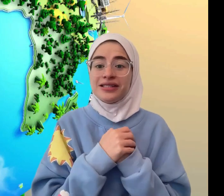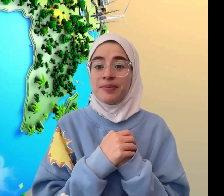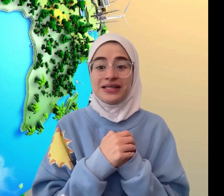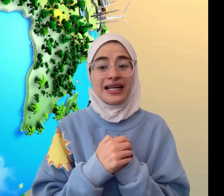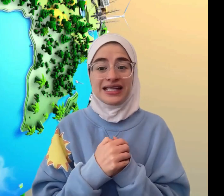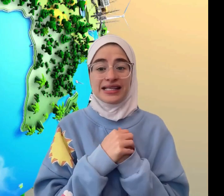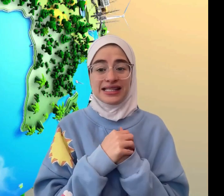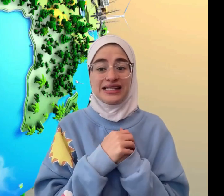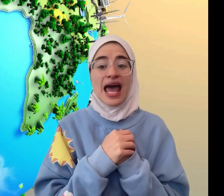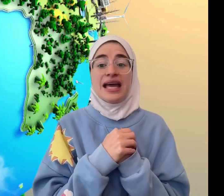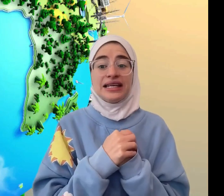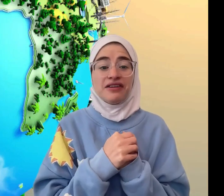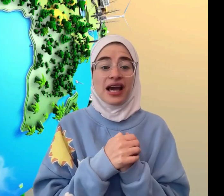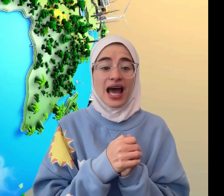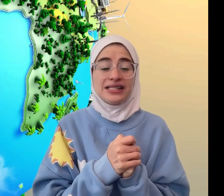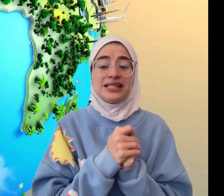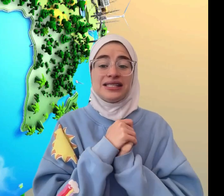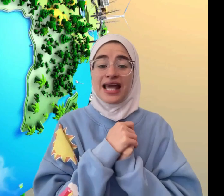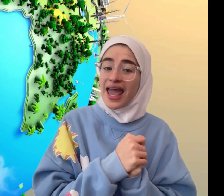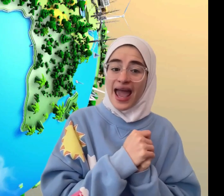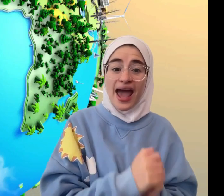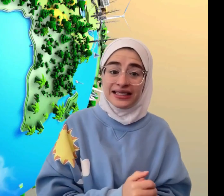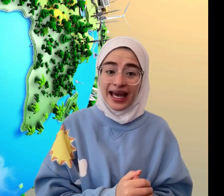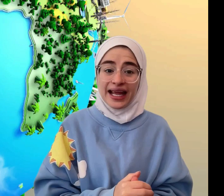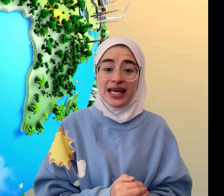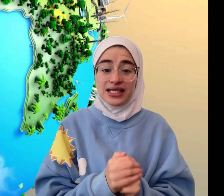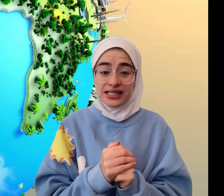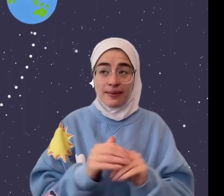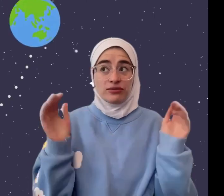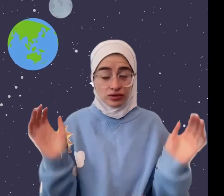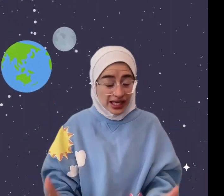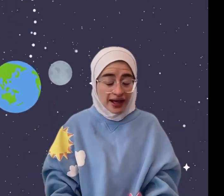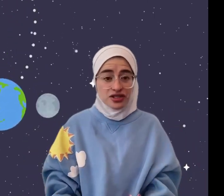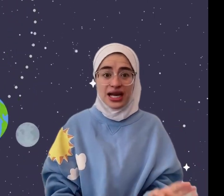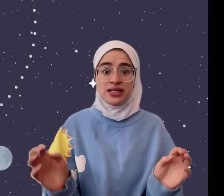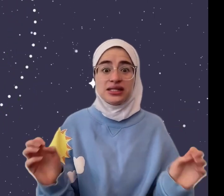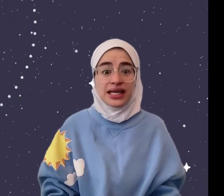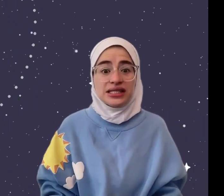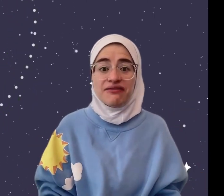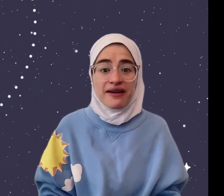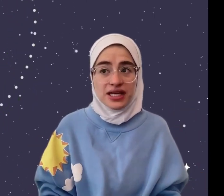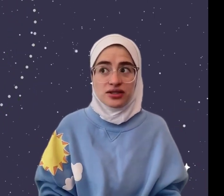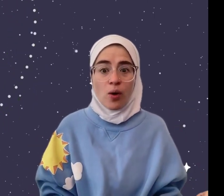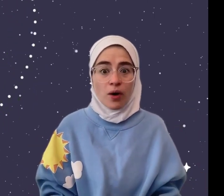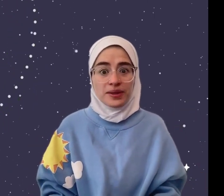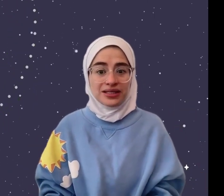spins on its axis, giving us day and night. It takes about 365 days to orbit the